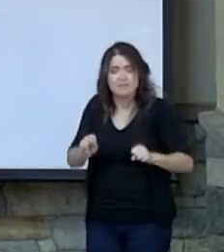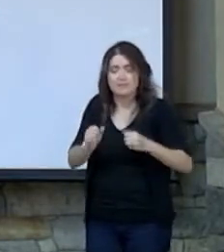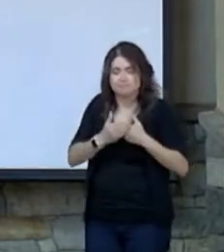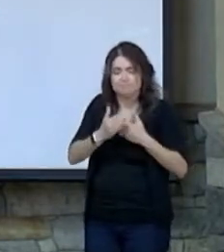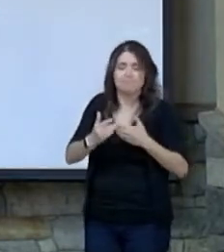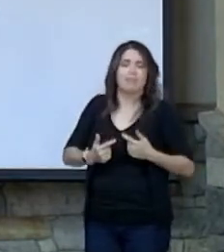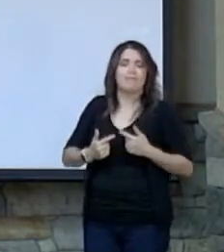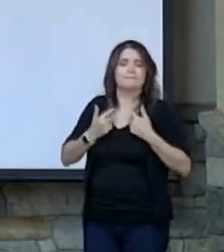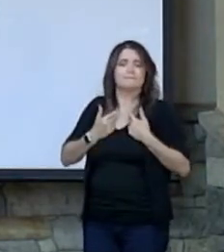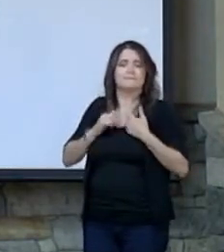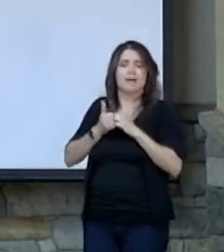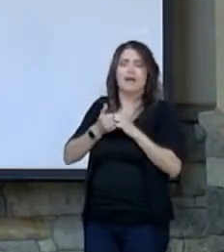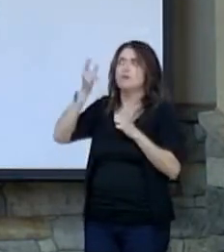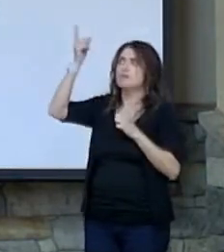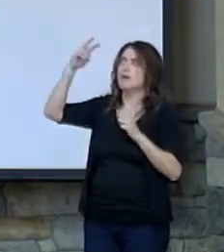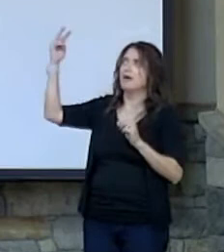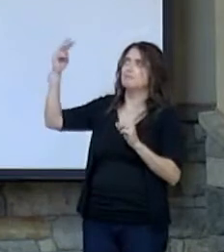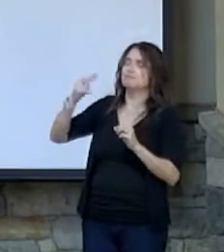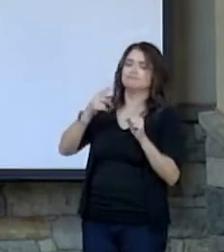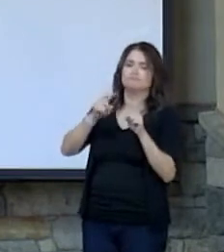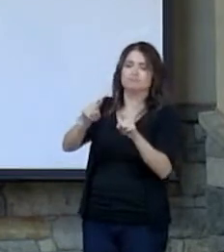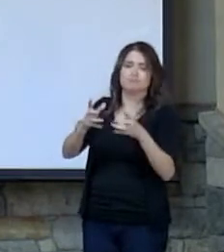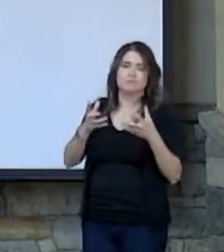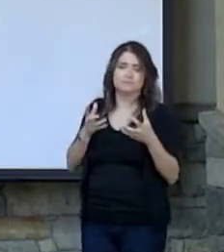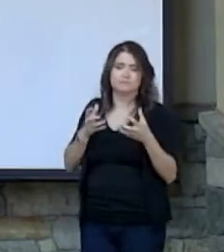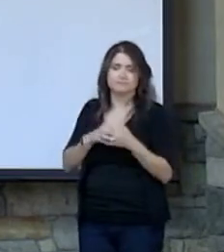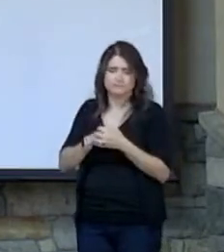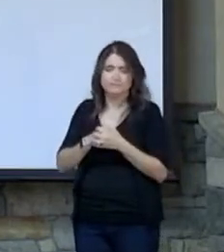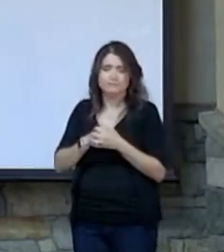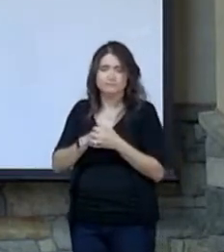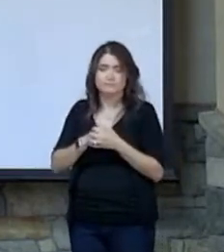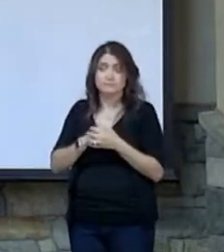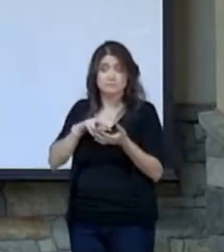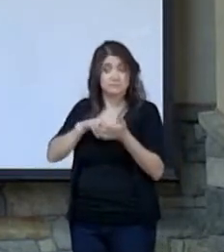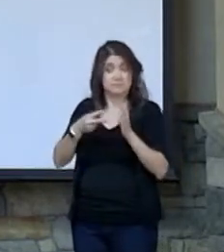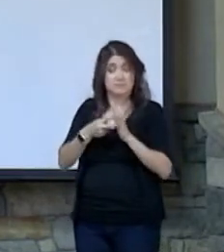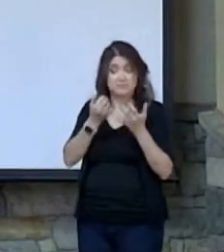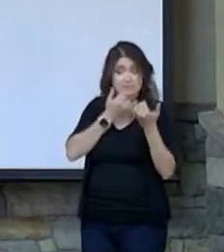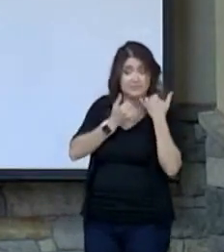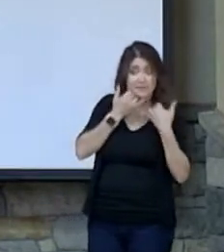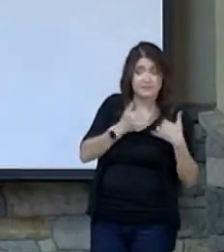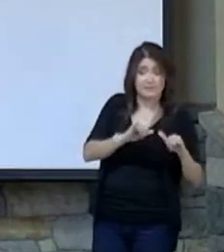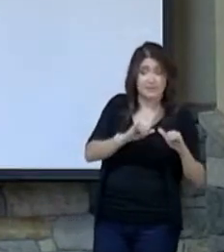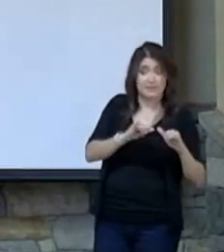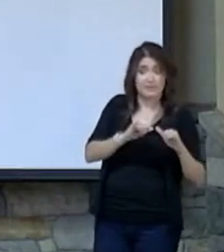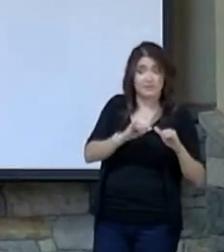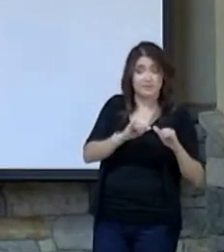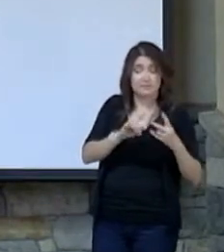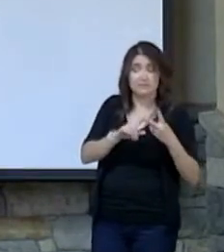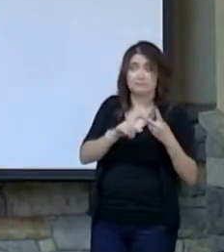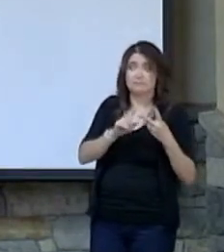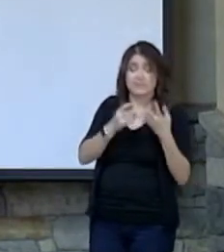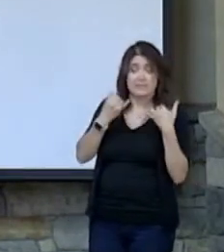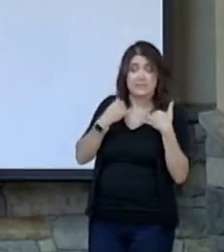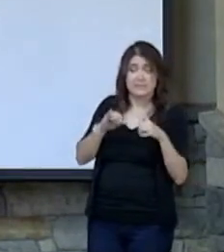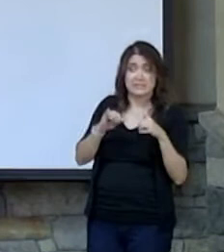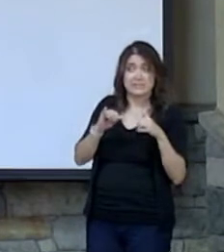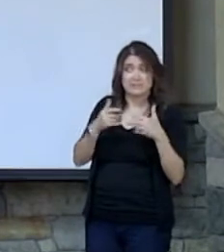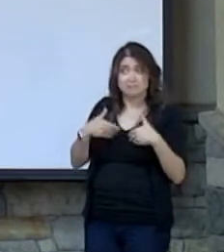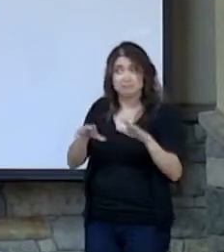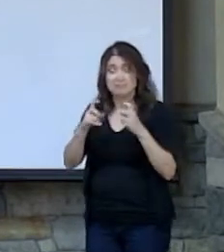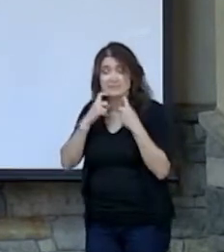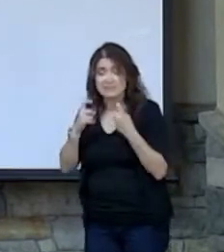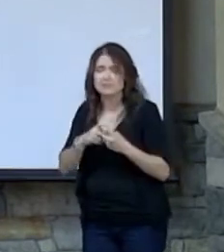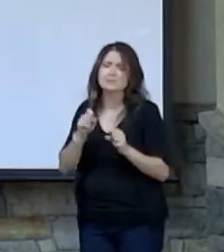in the way that God wanted him to live. Did he still make mistakes? Did he still give in to sin from time to time?